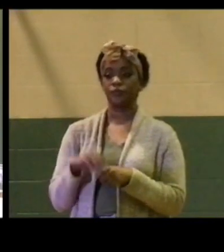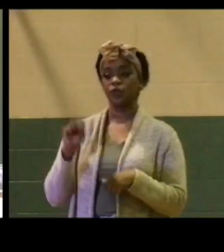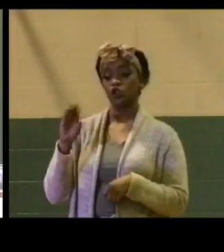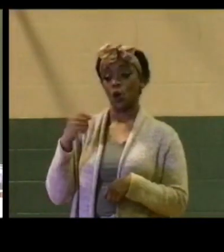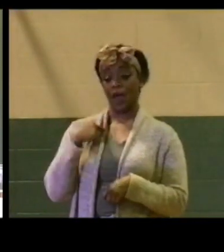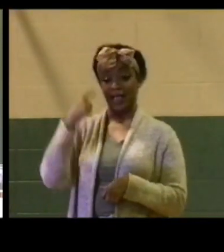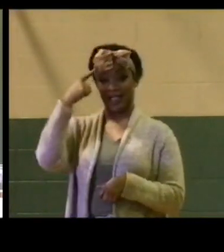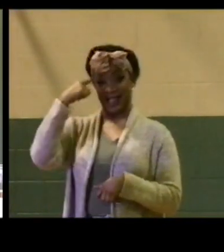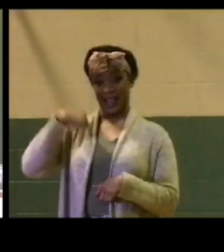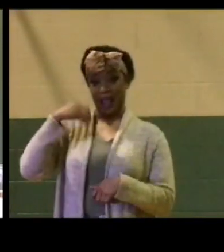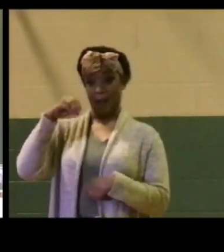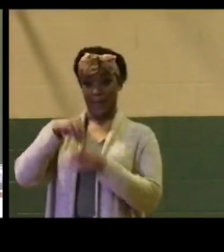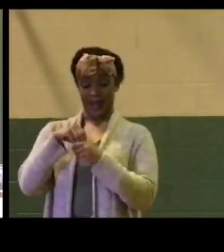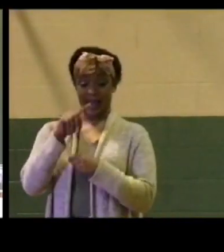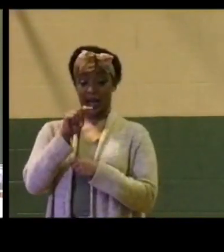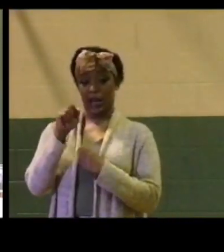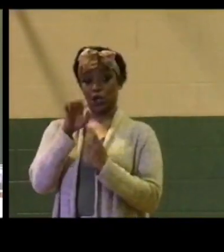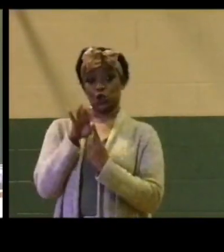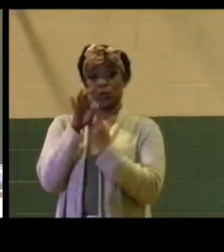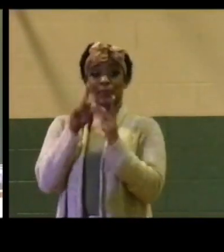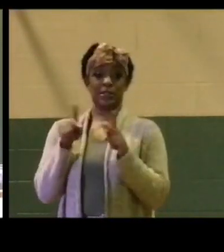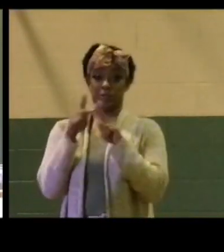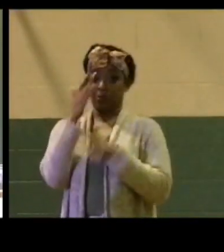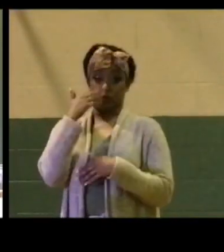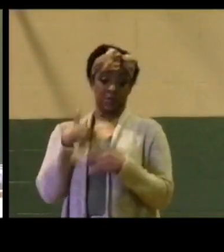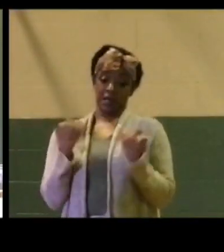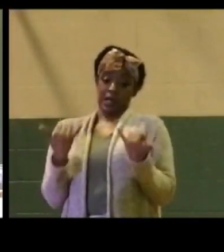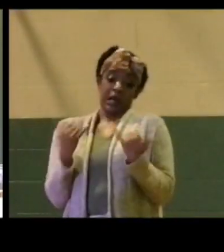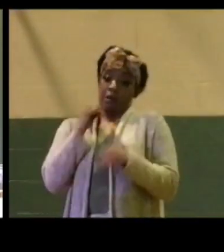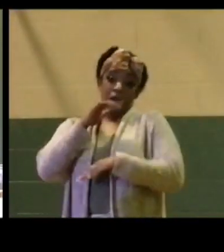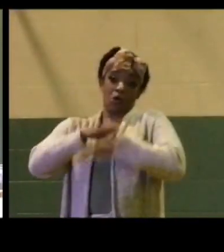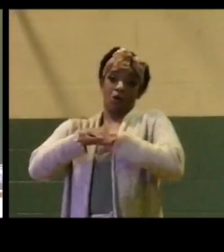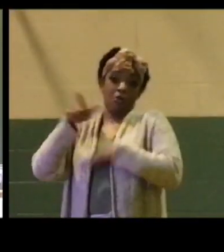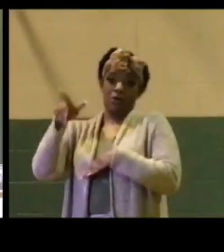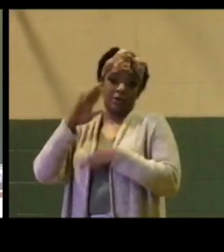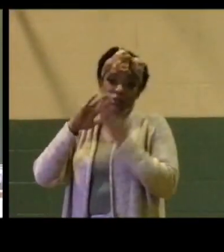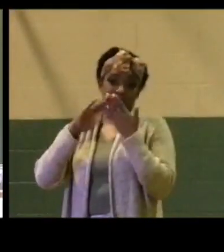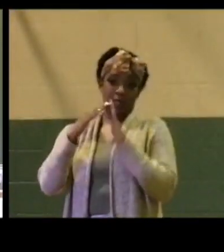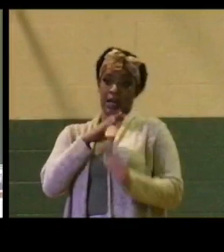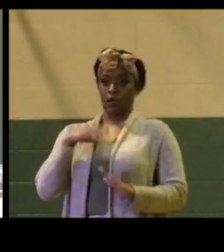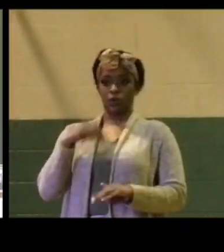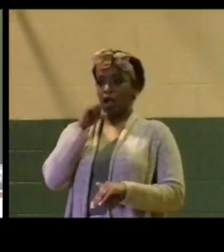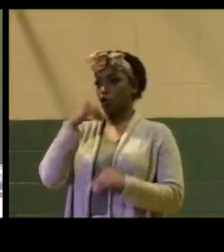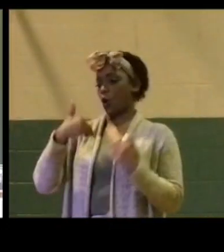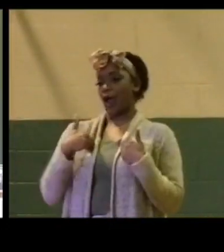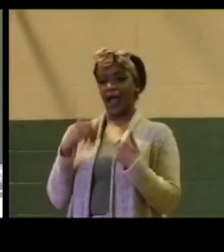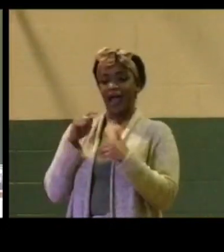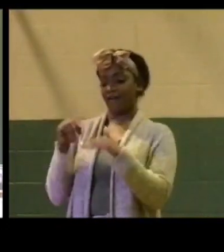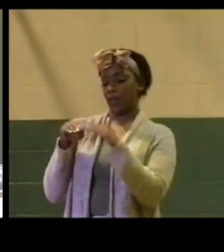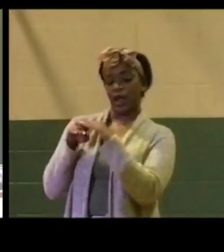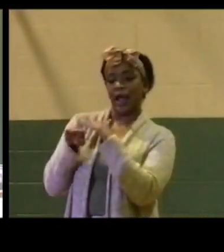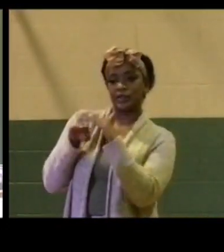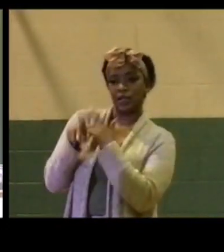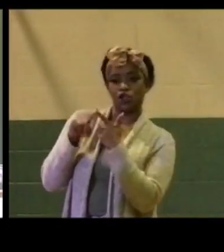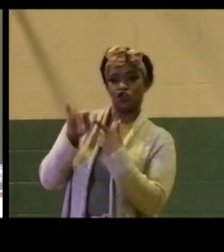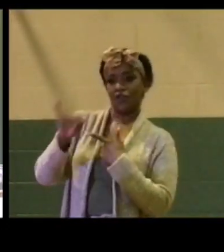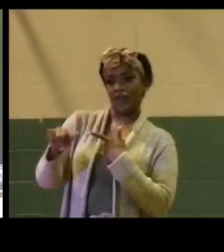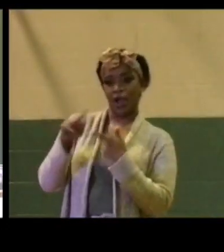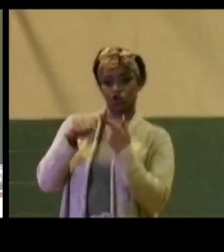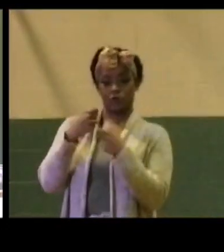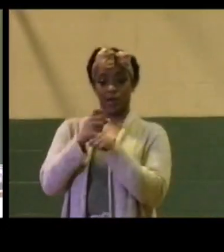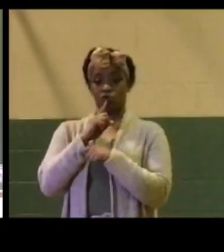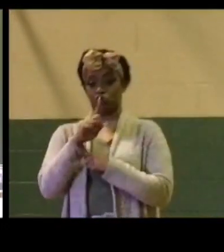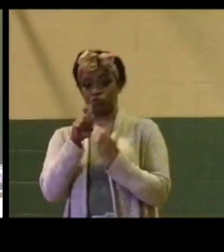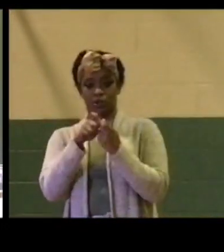position because I'm not a current city council person, so I don't have access to all of the same documents as current city council people to know exactly where every